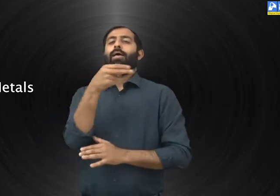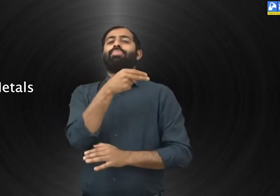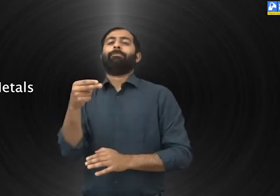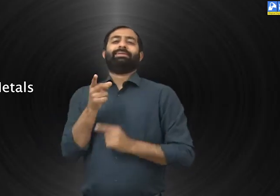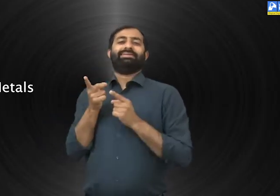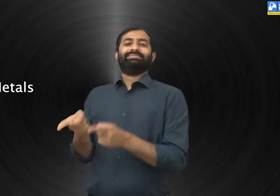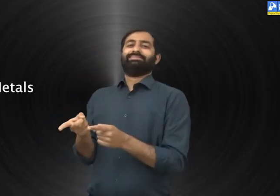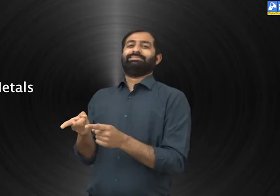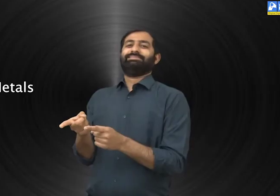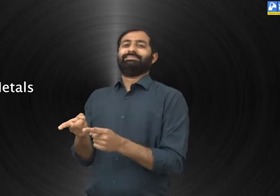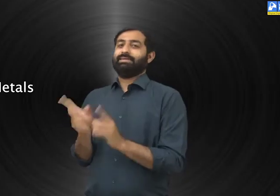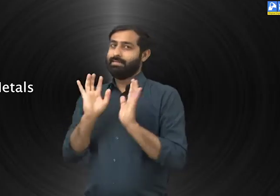It means they are non-metal.